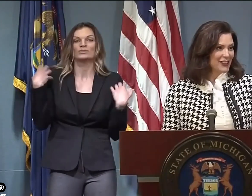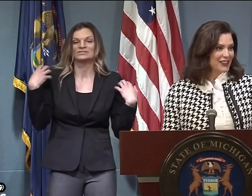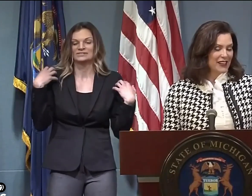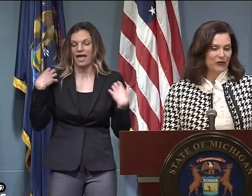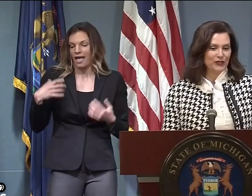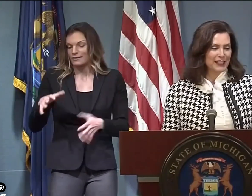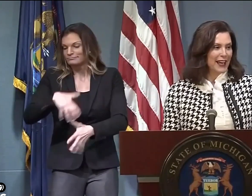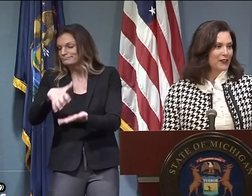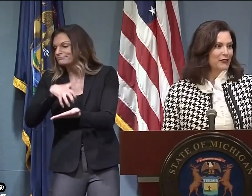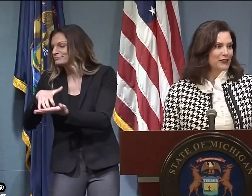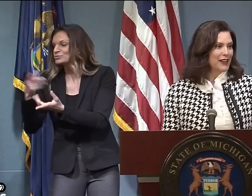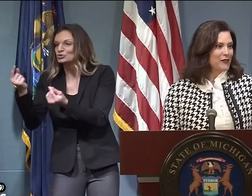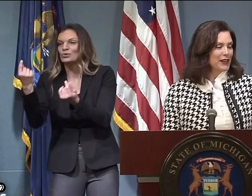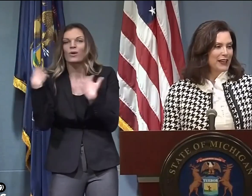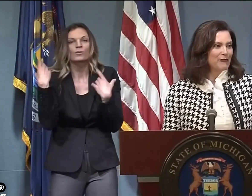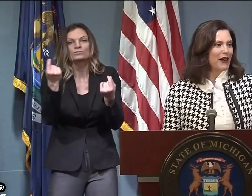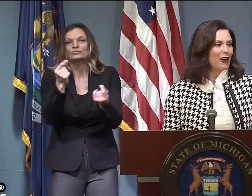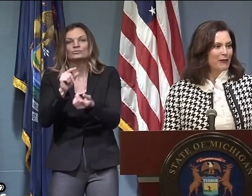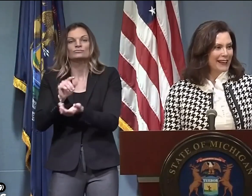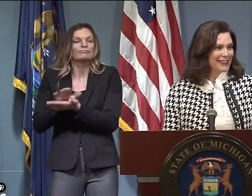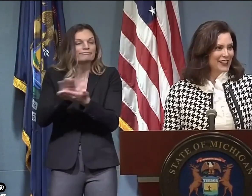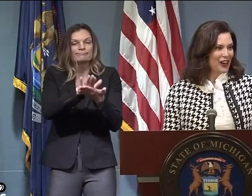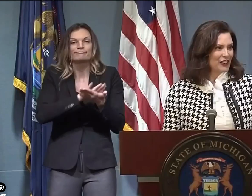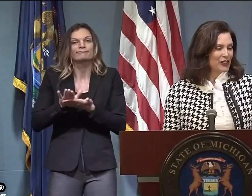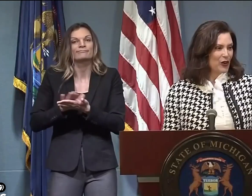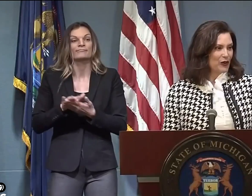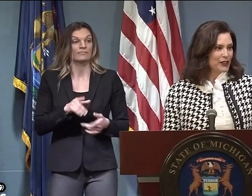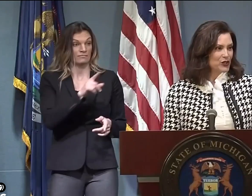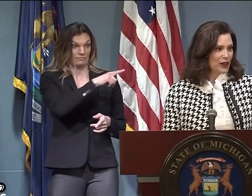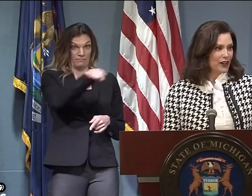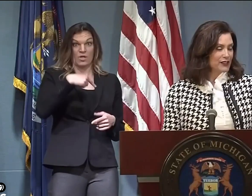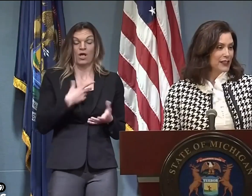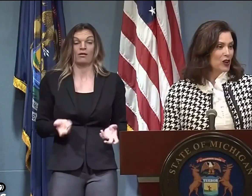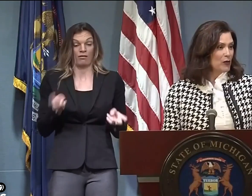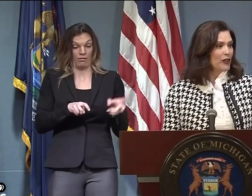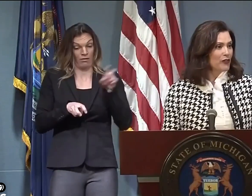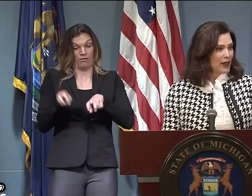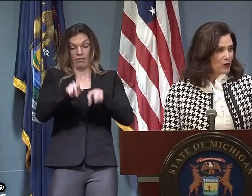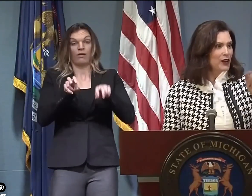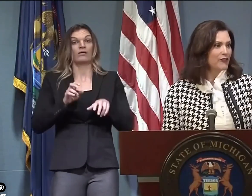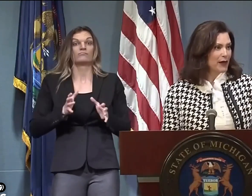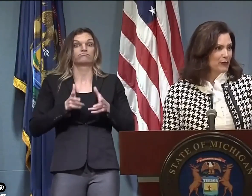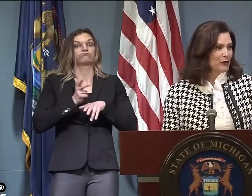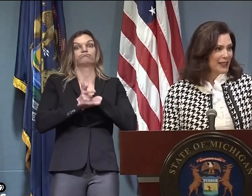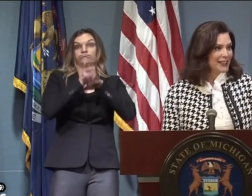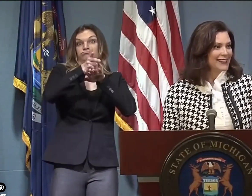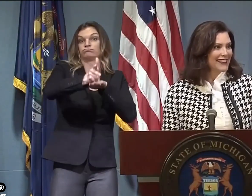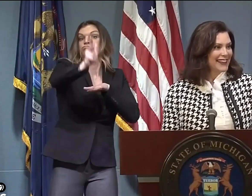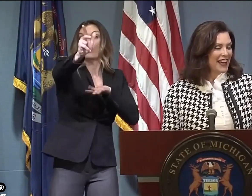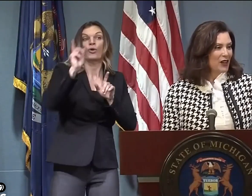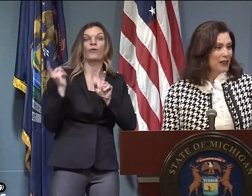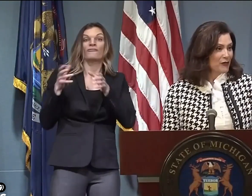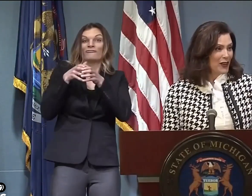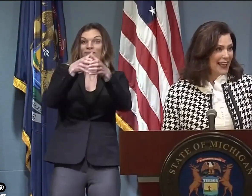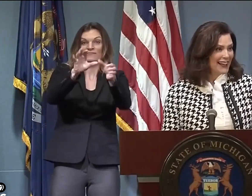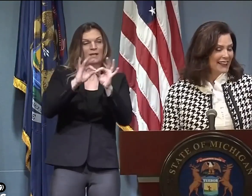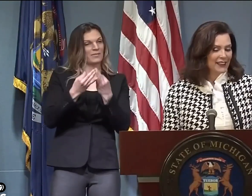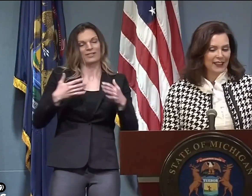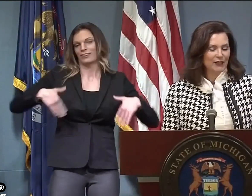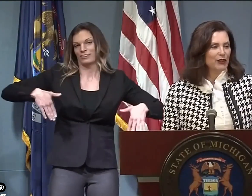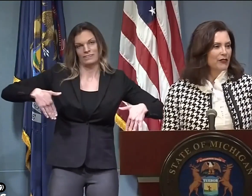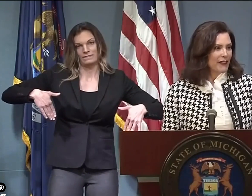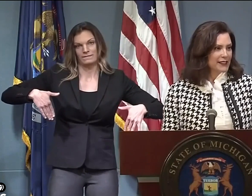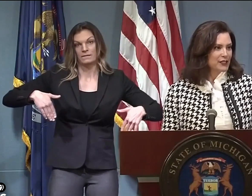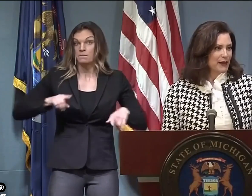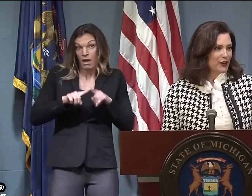leaves and came home. So, he was there. We did not all pile in the car to go enjoy our second home, although that would have